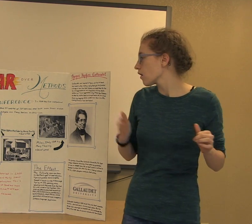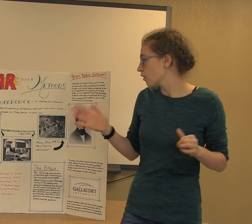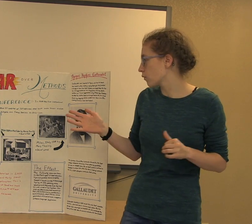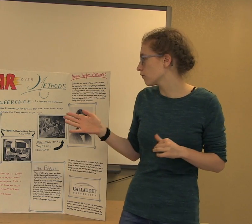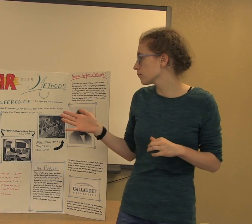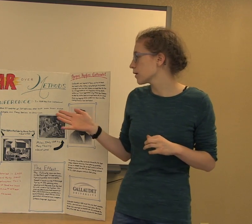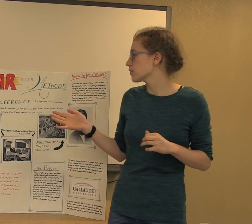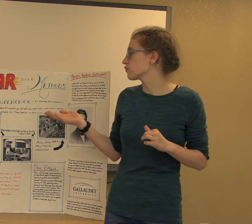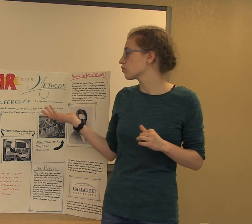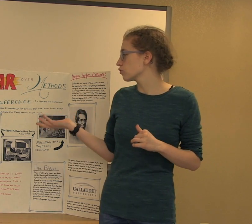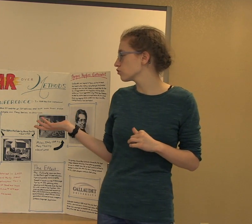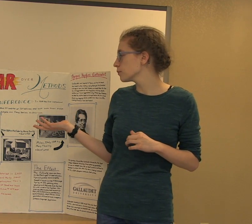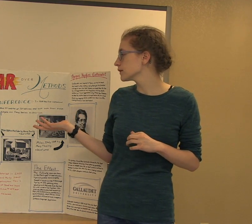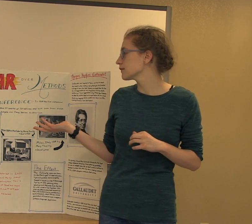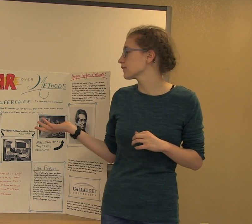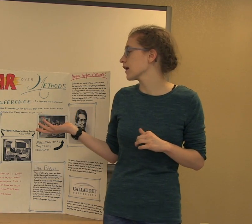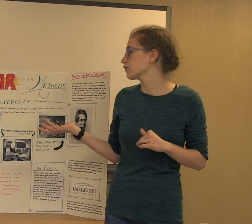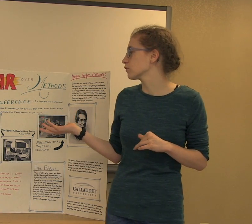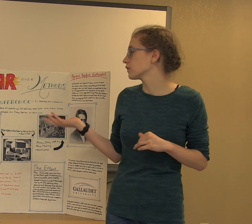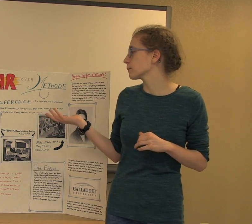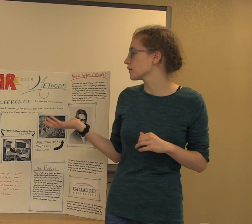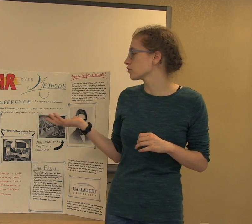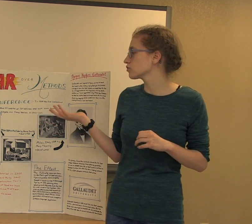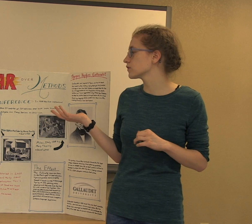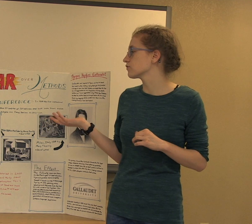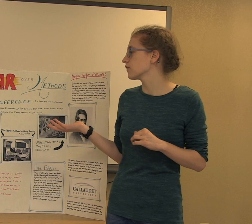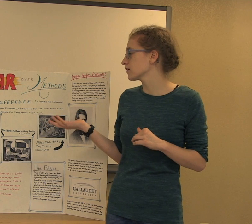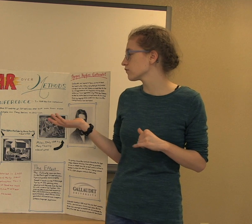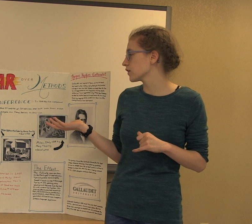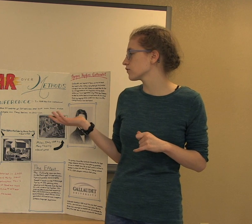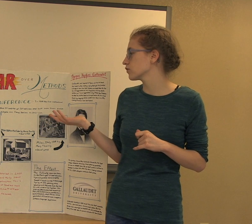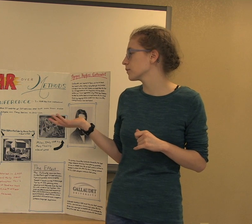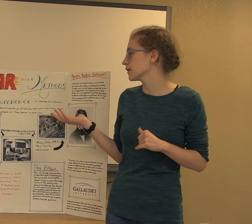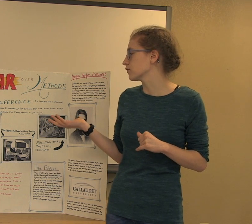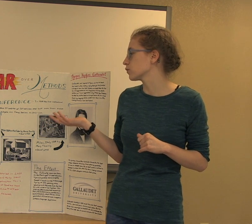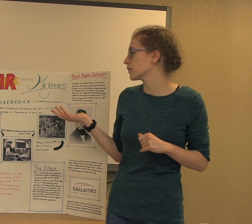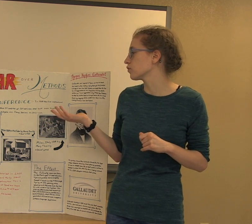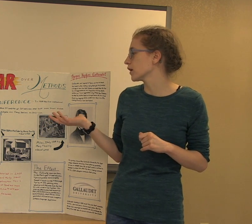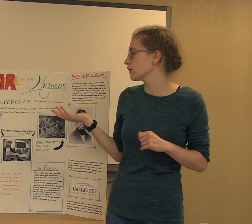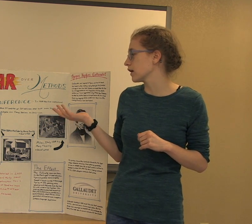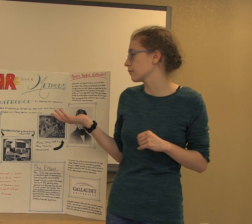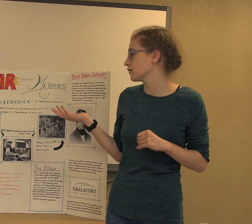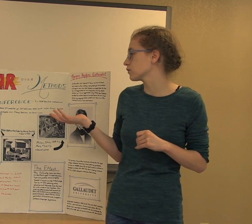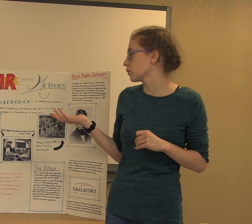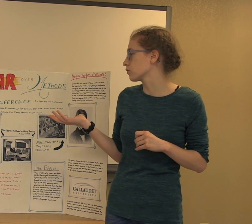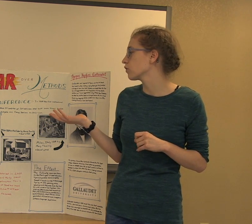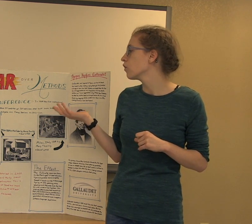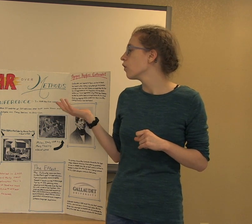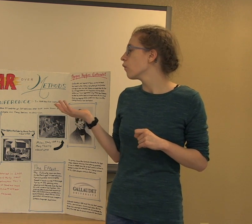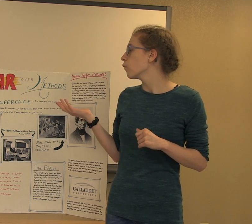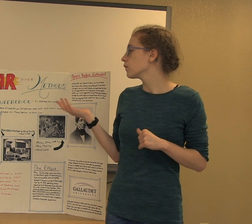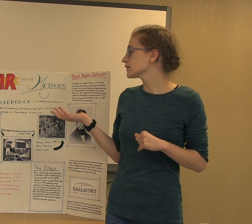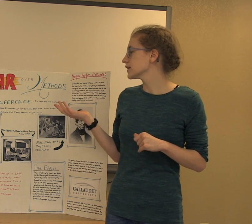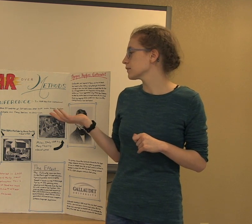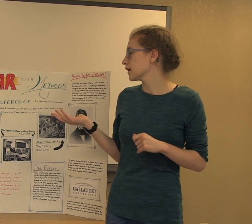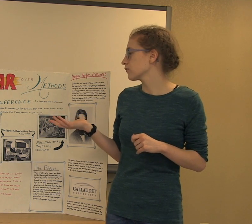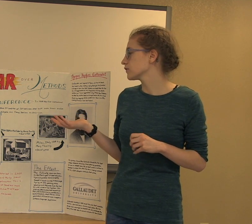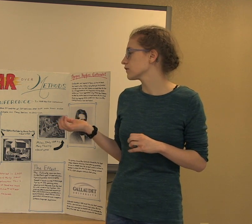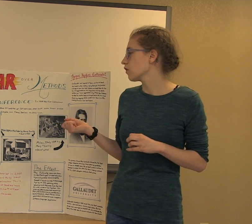A quote from him is, those who believe, as I do, that the production of a defective race of human beings would be a great calamity to the word will examine carefully the